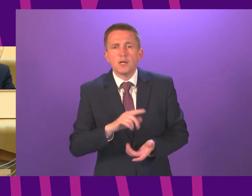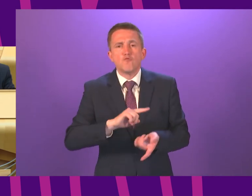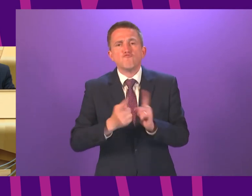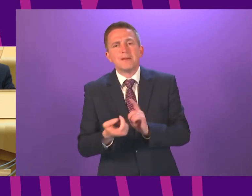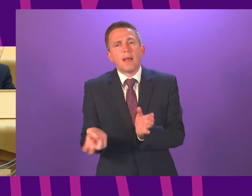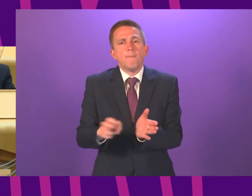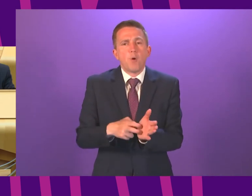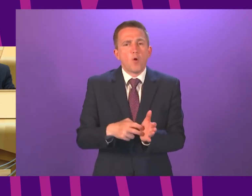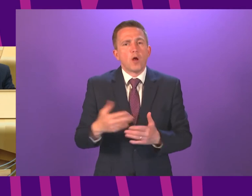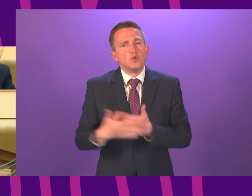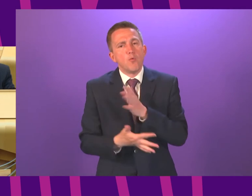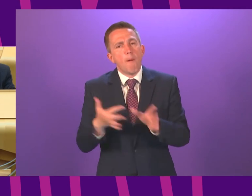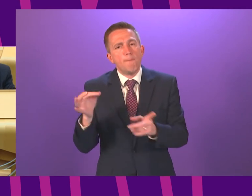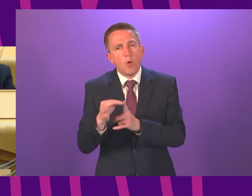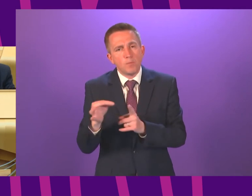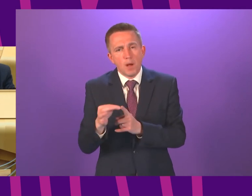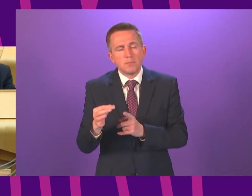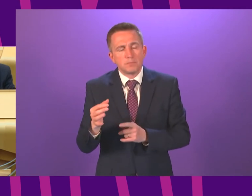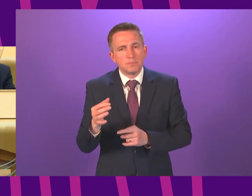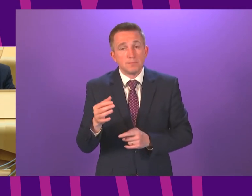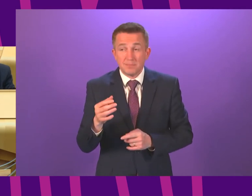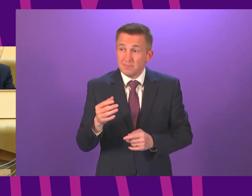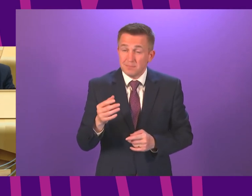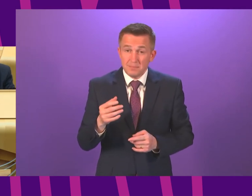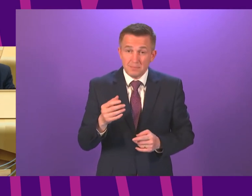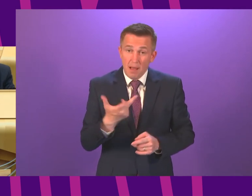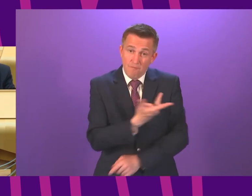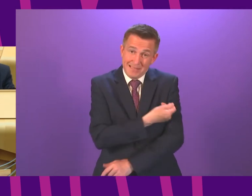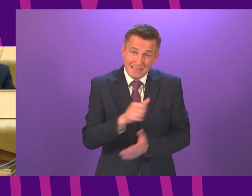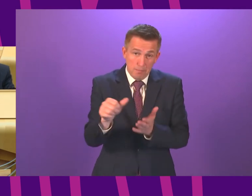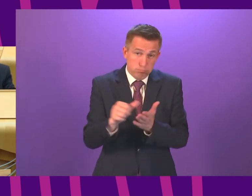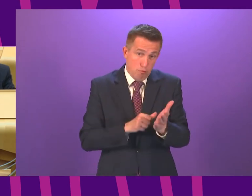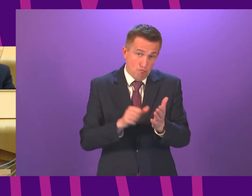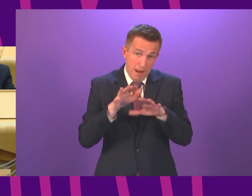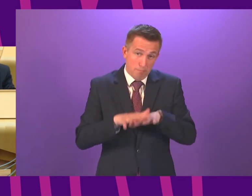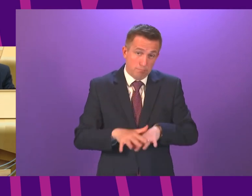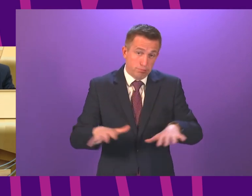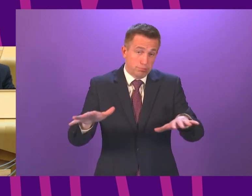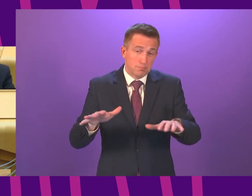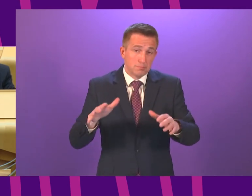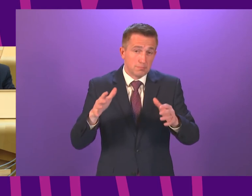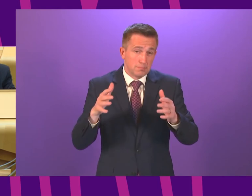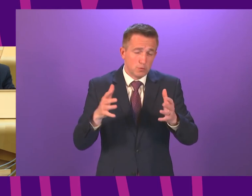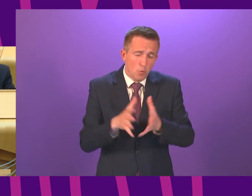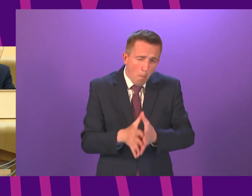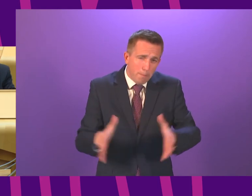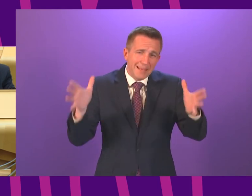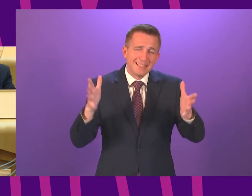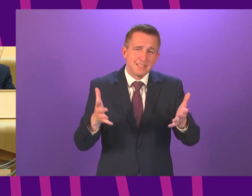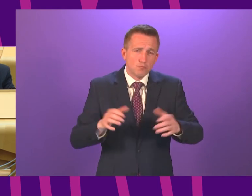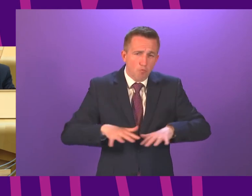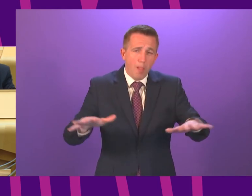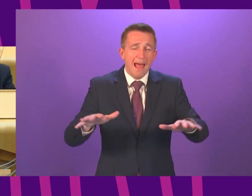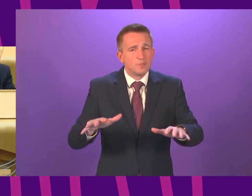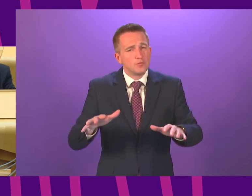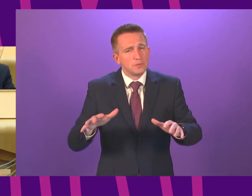with a programme of this scale being introduced and implemented at this pace I wish I could